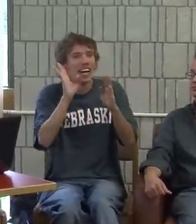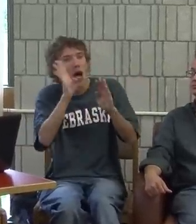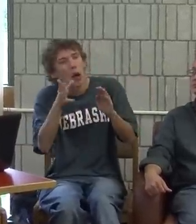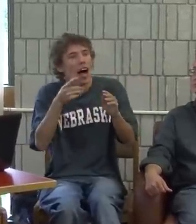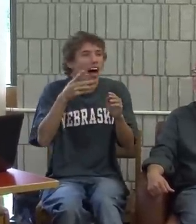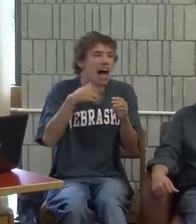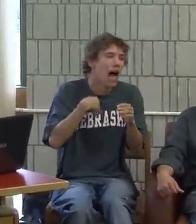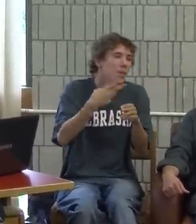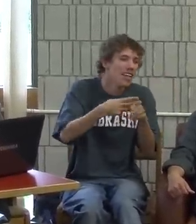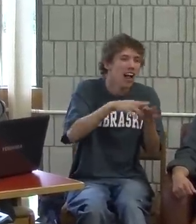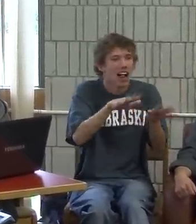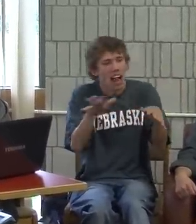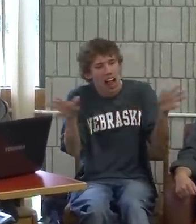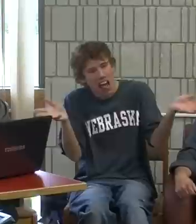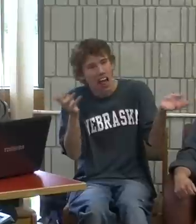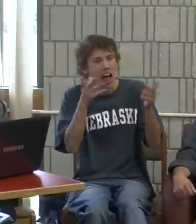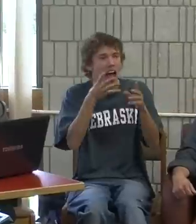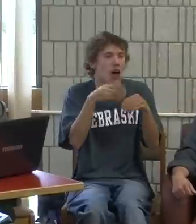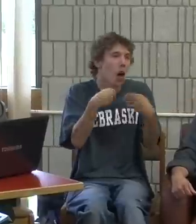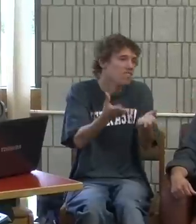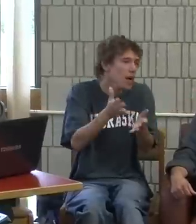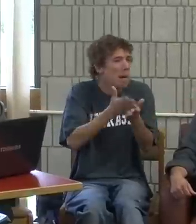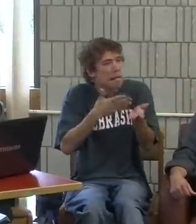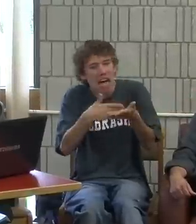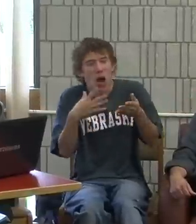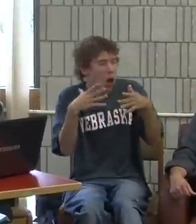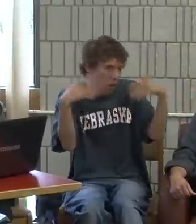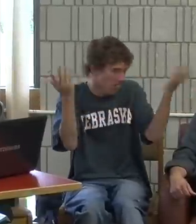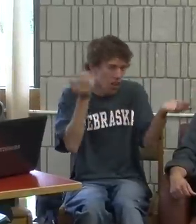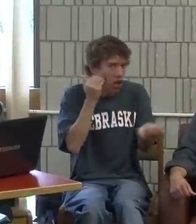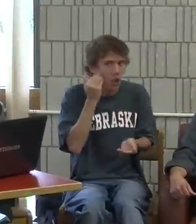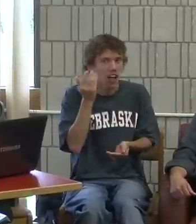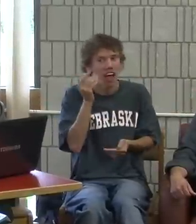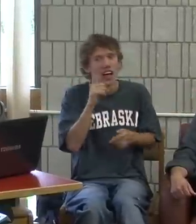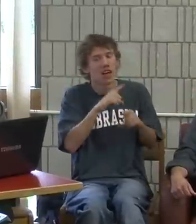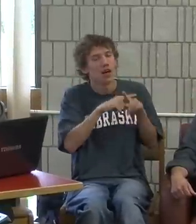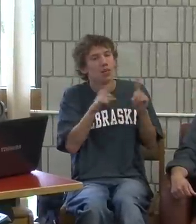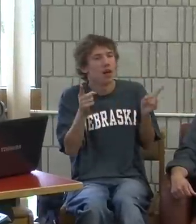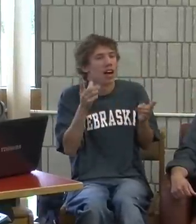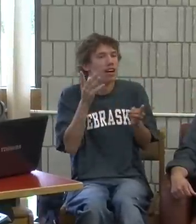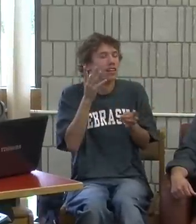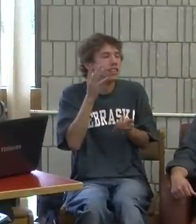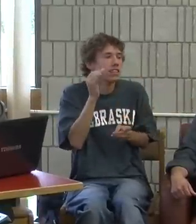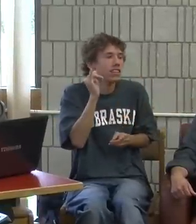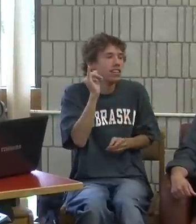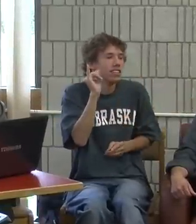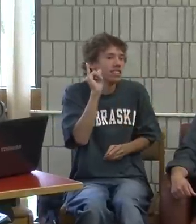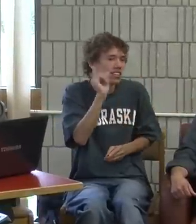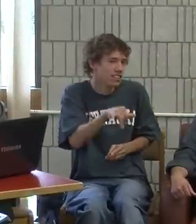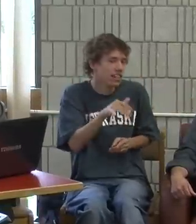People get together, they say hi, how are you, they introduce themselves, they bake you a pie or whatever.